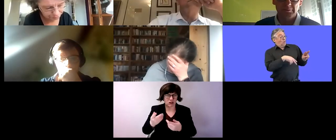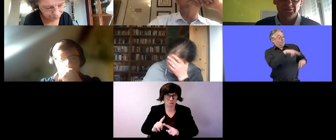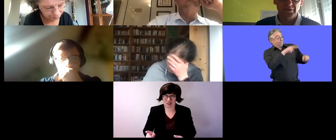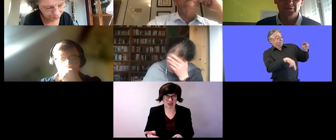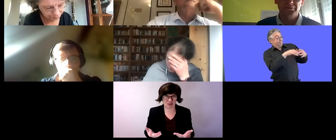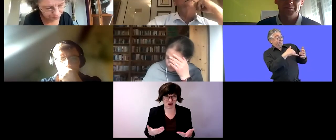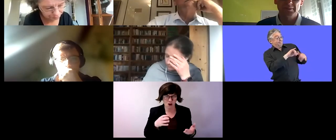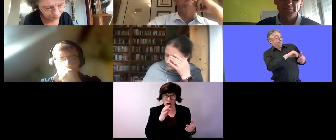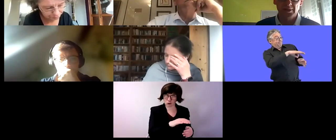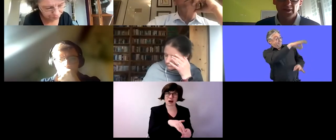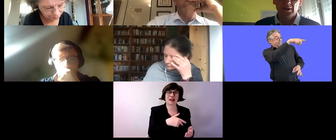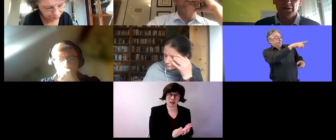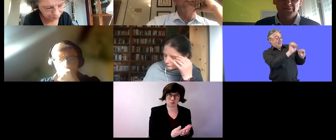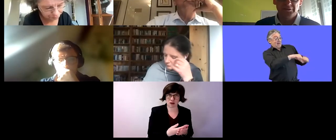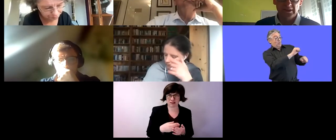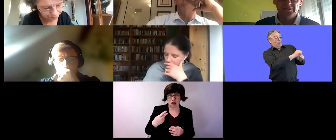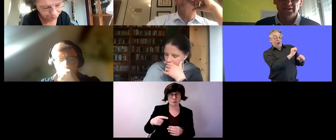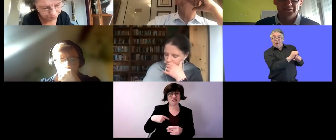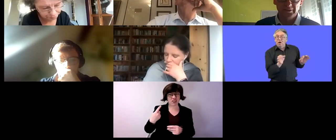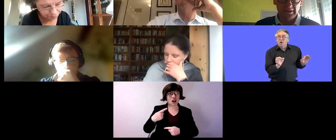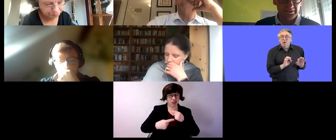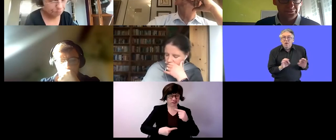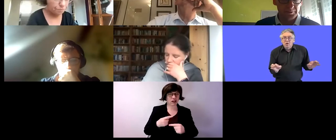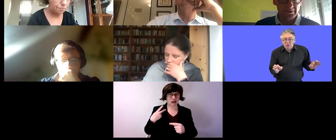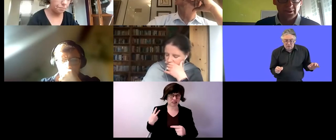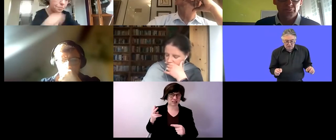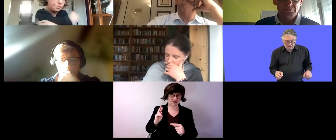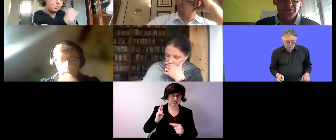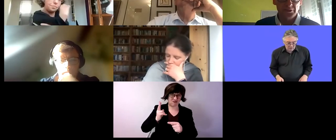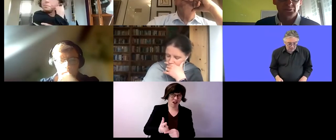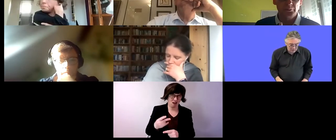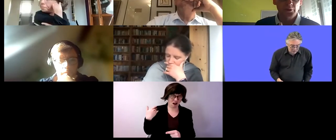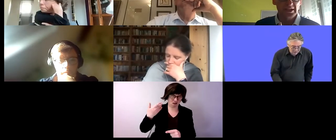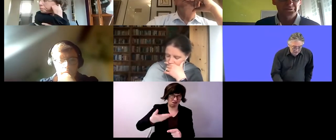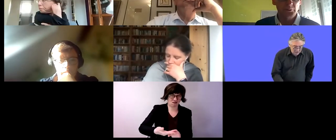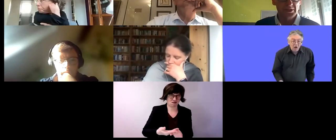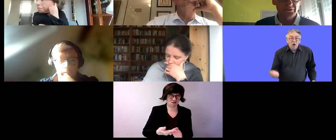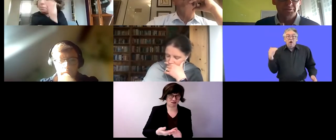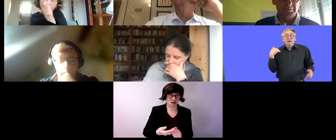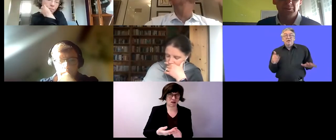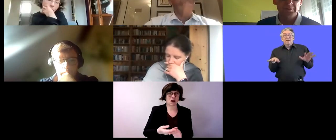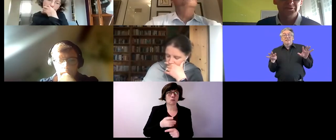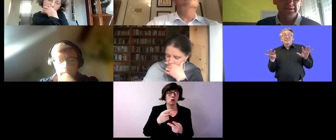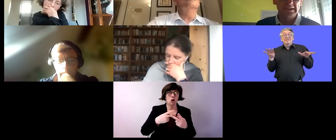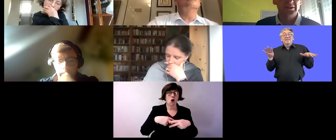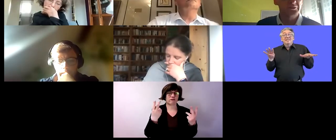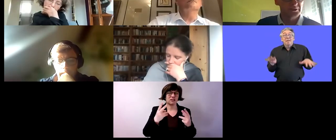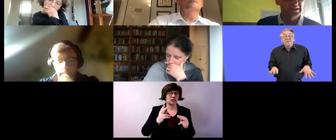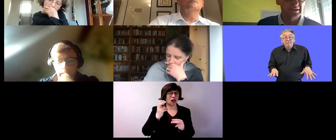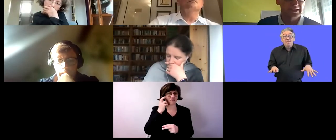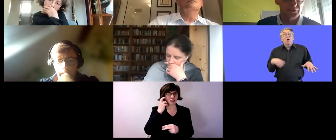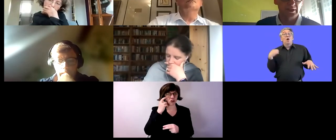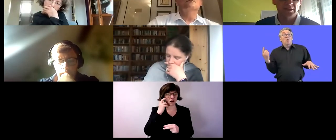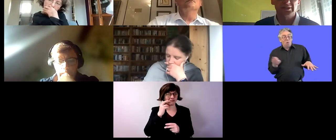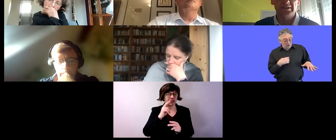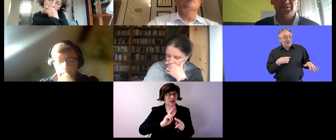in the month of september an official scientific instrument to measure the work aspirations of people with disabilities especially